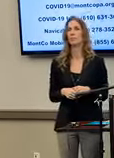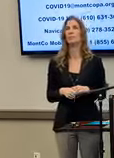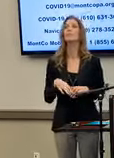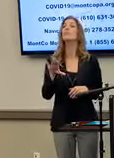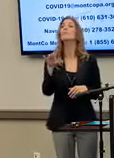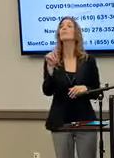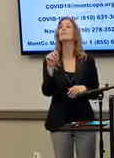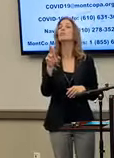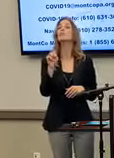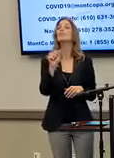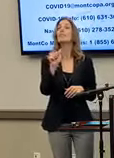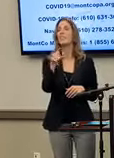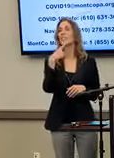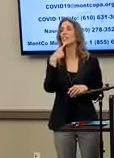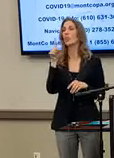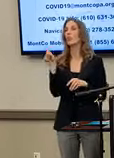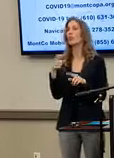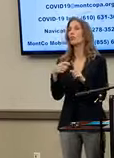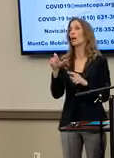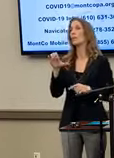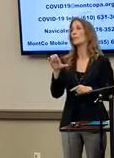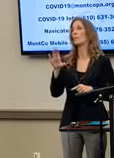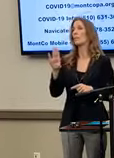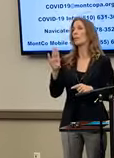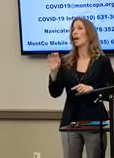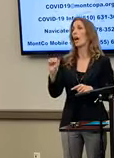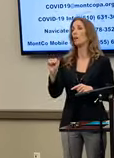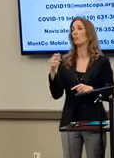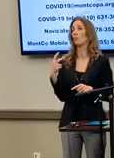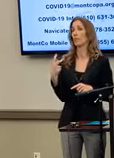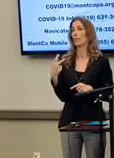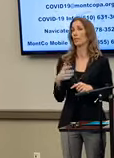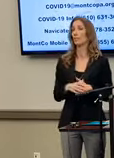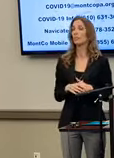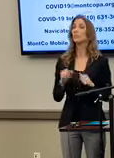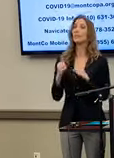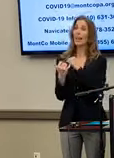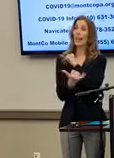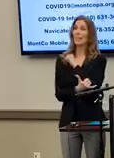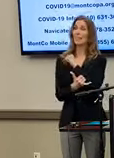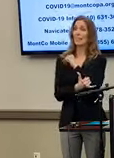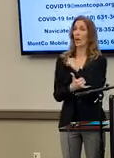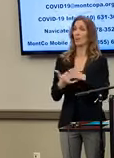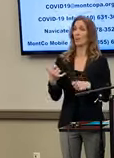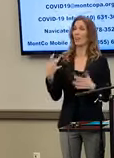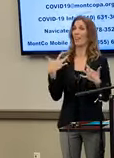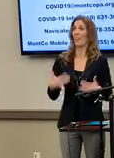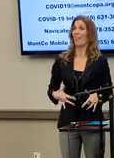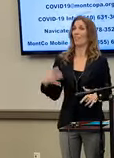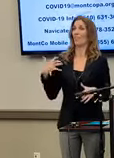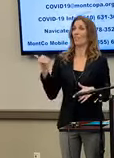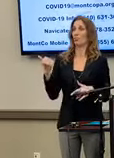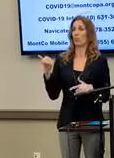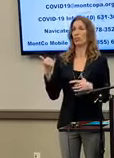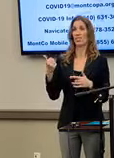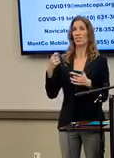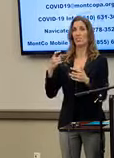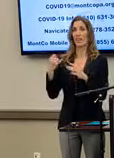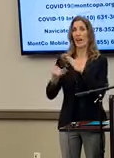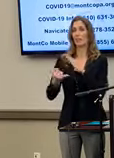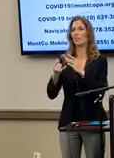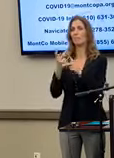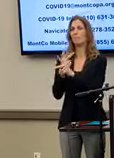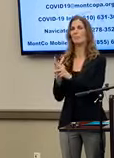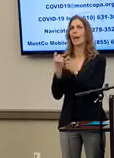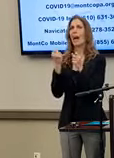Teresa. Question from CBS3. Can county health officials isolate how many COVID cases there may be